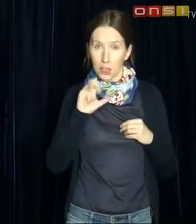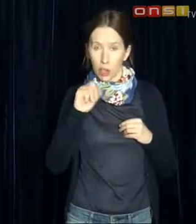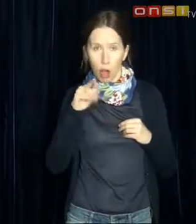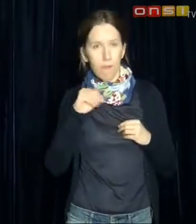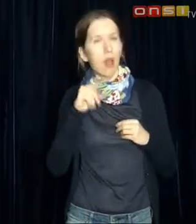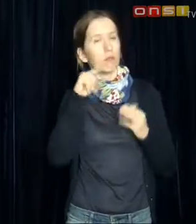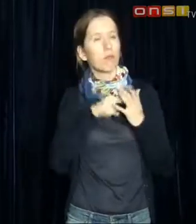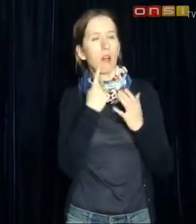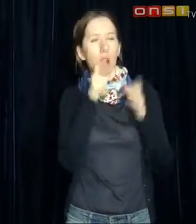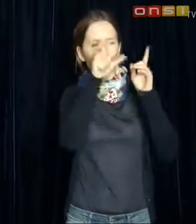I I took a I